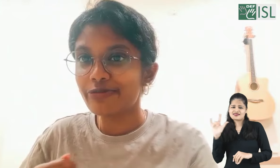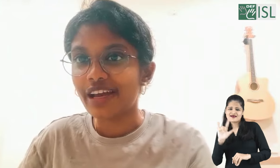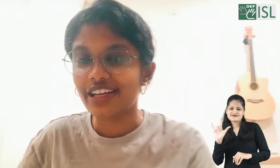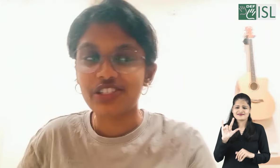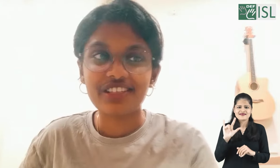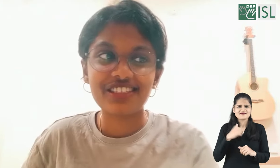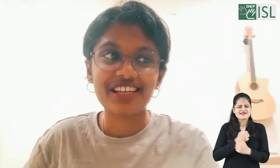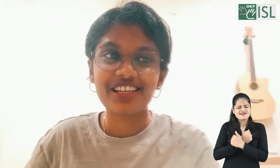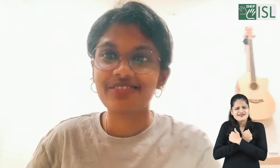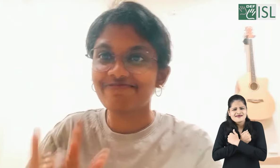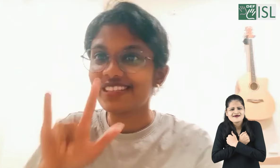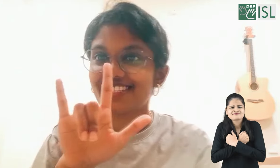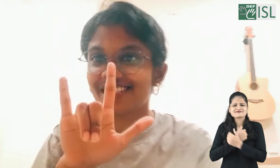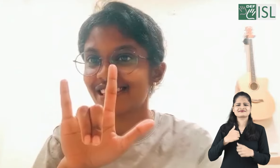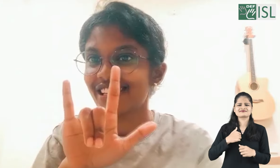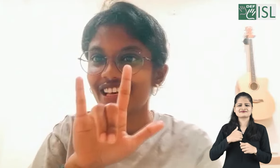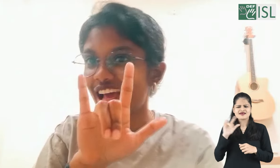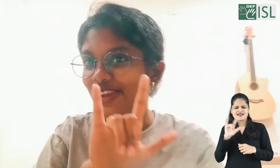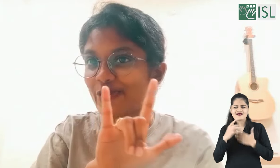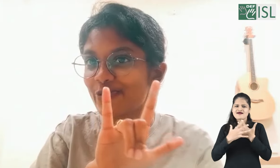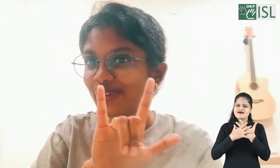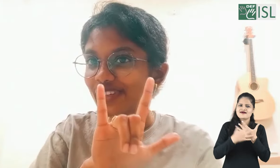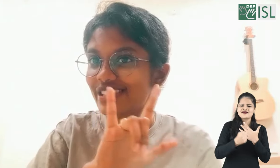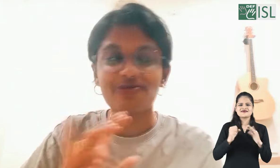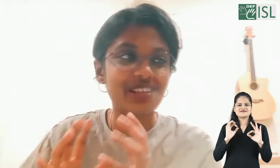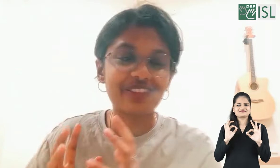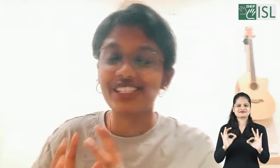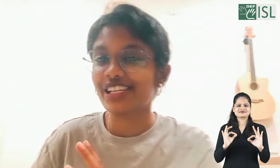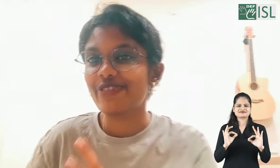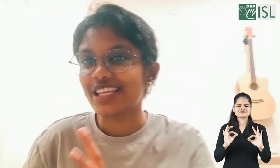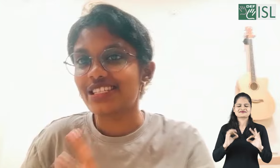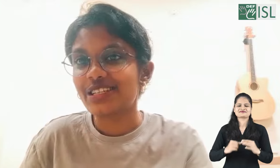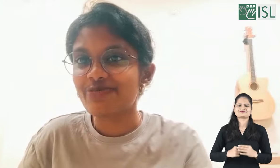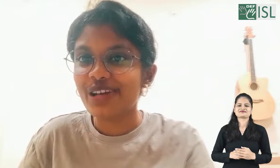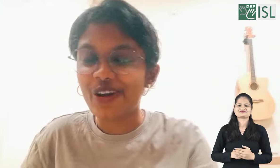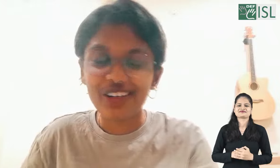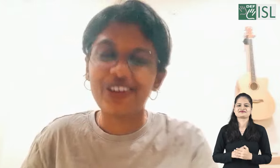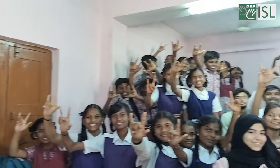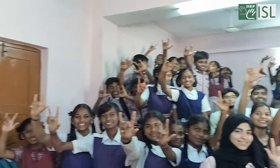actions and this I love you is something which fascinated me a lot. Not just